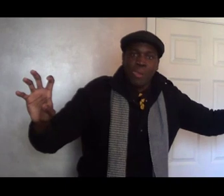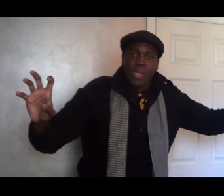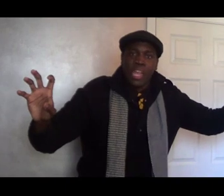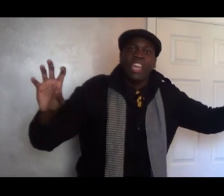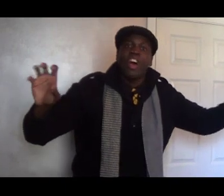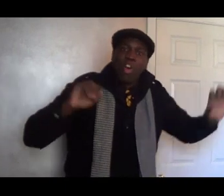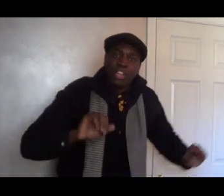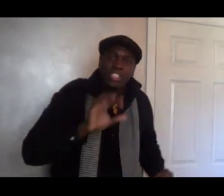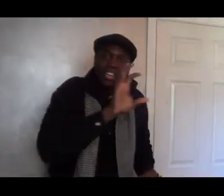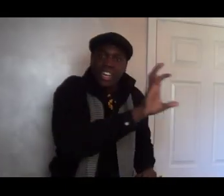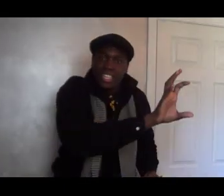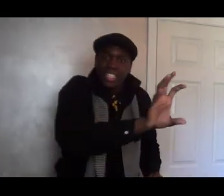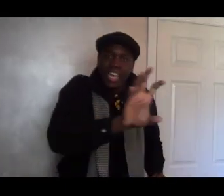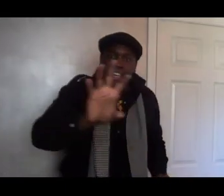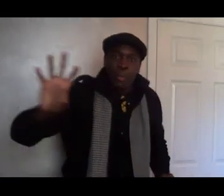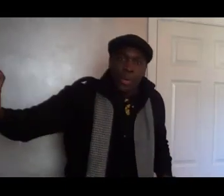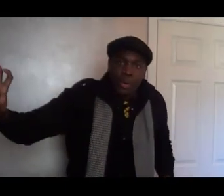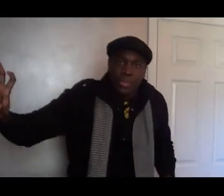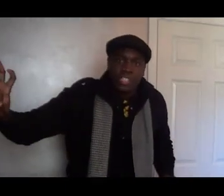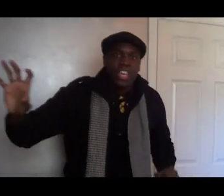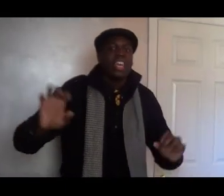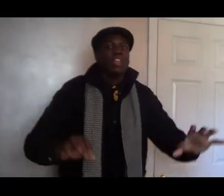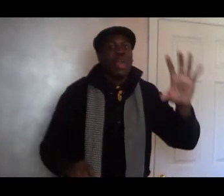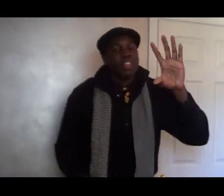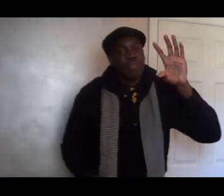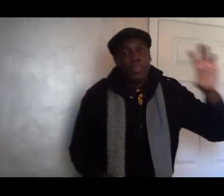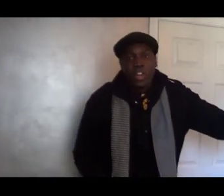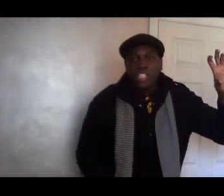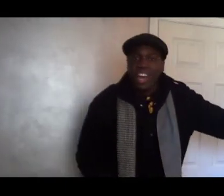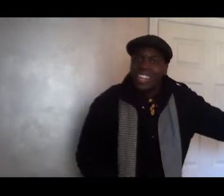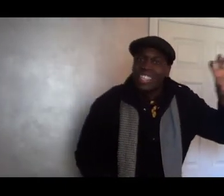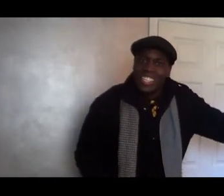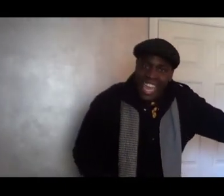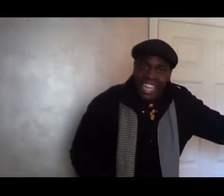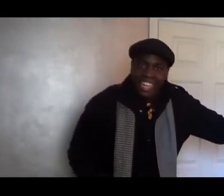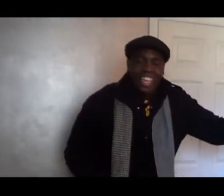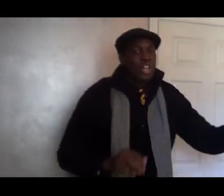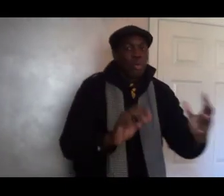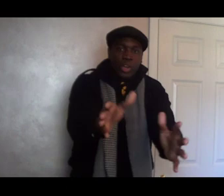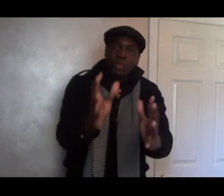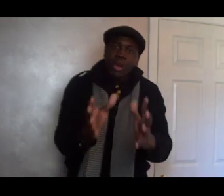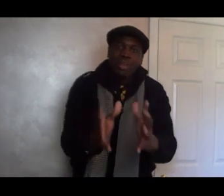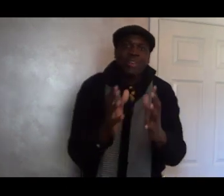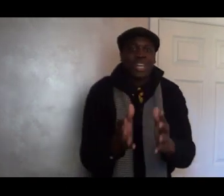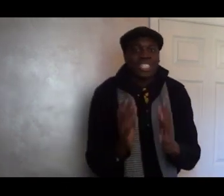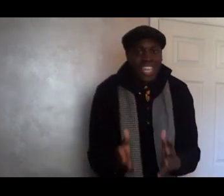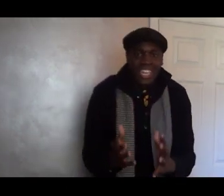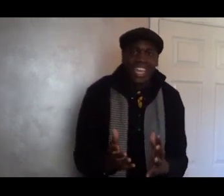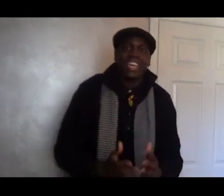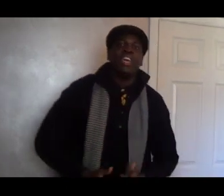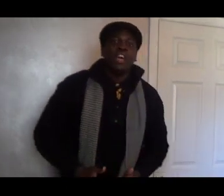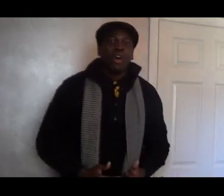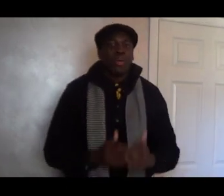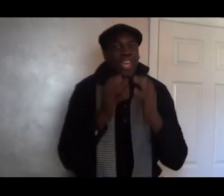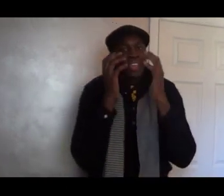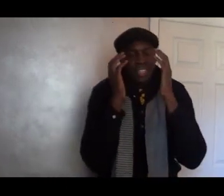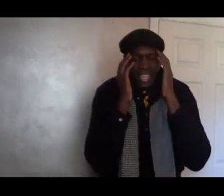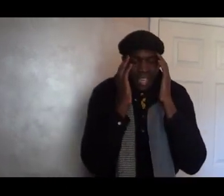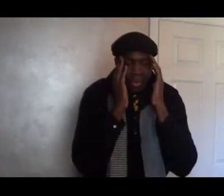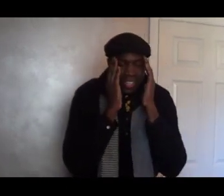In order to understand the purpose, you have to first understand. What do I mean when I say that? Okay? Think about